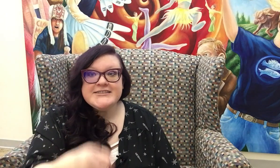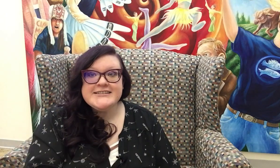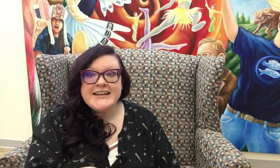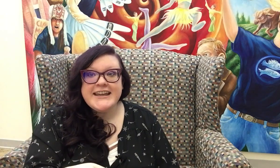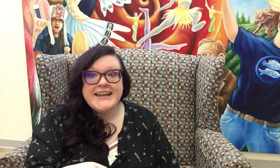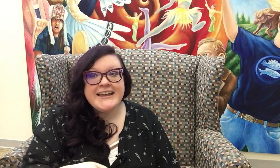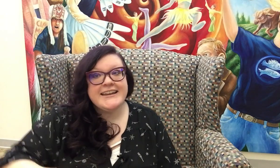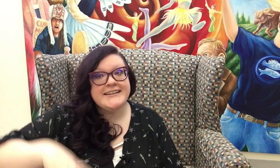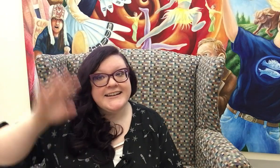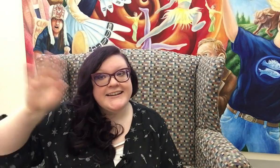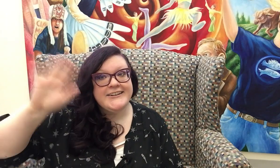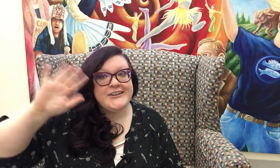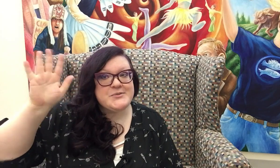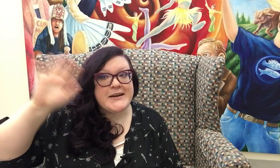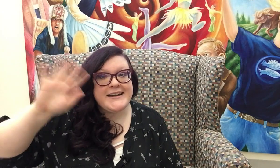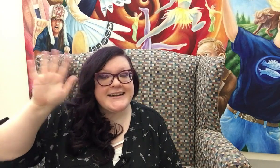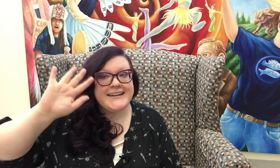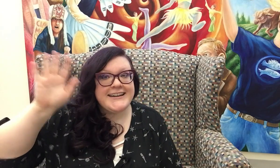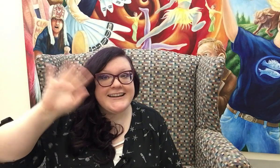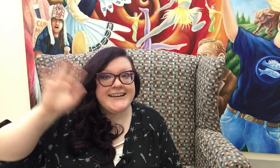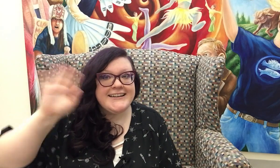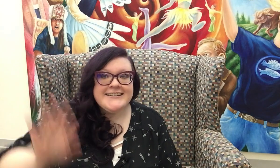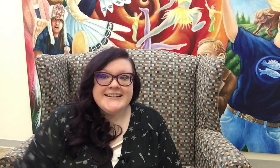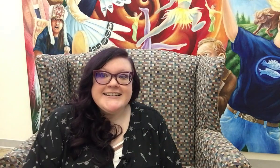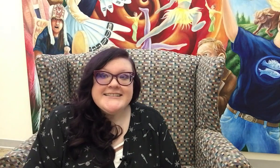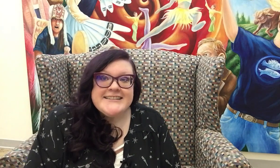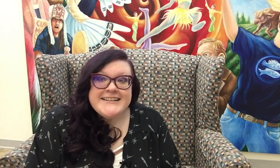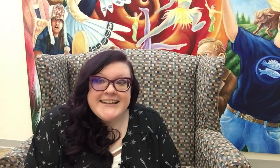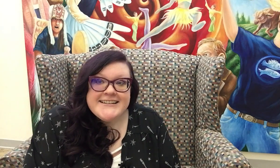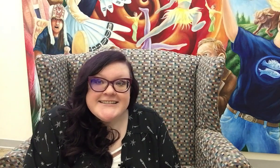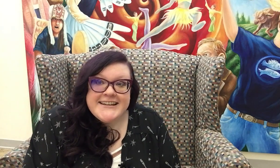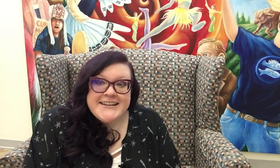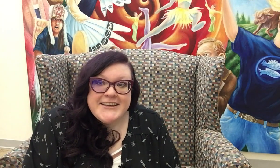say goodbye. See you next time.